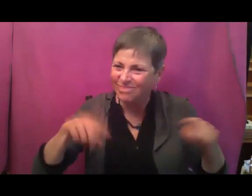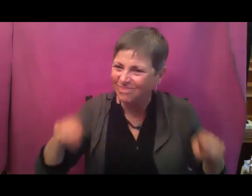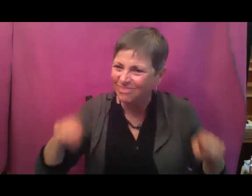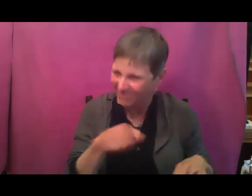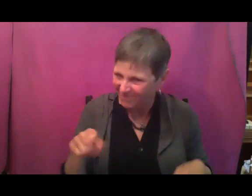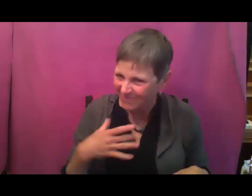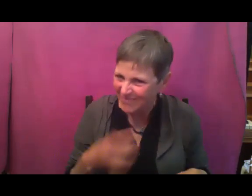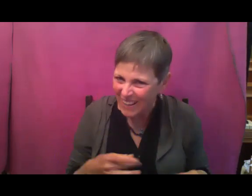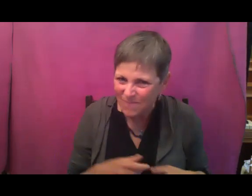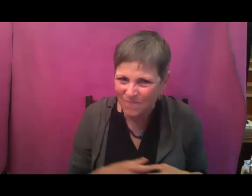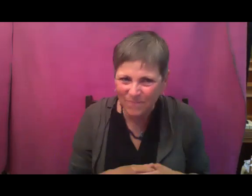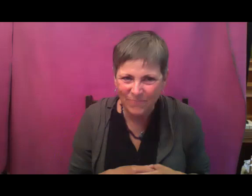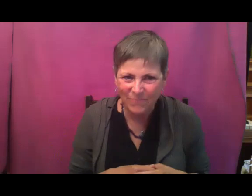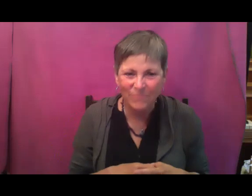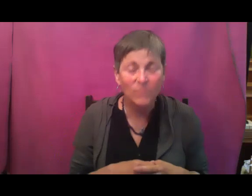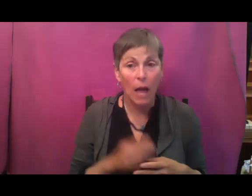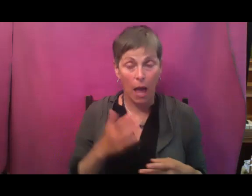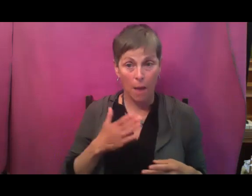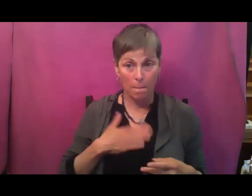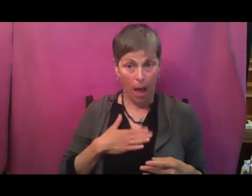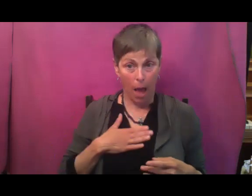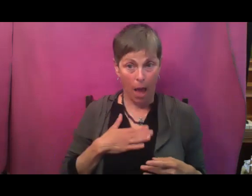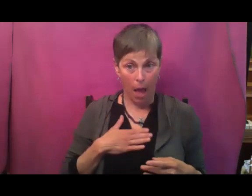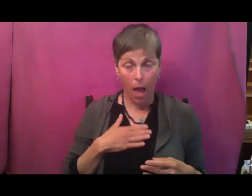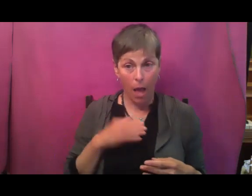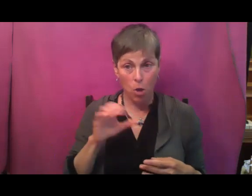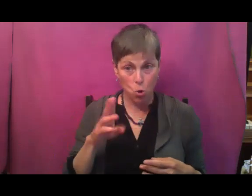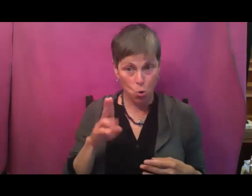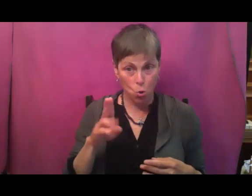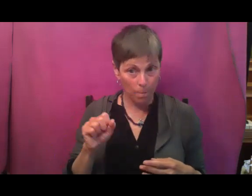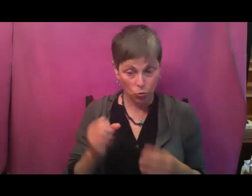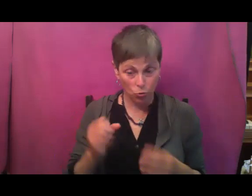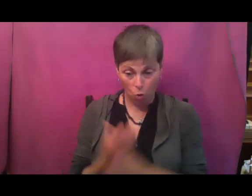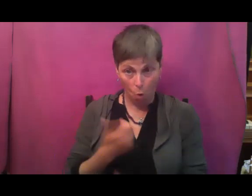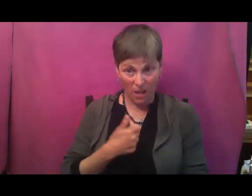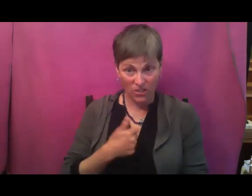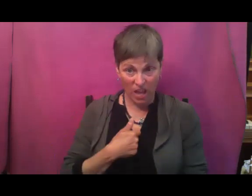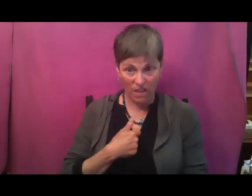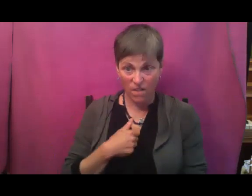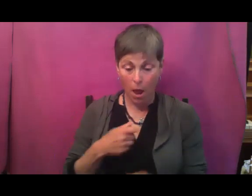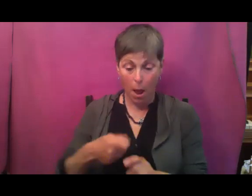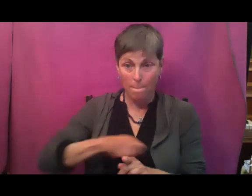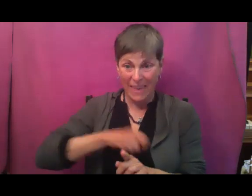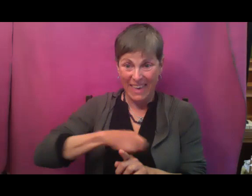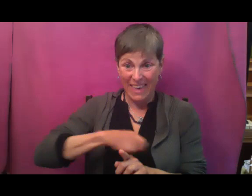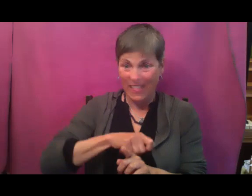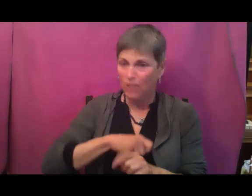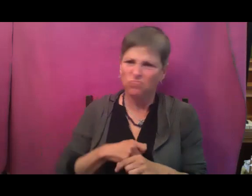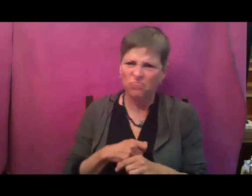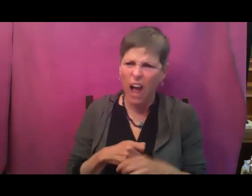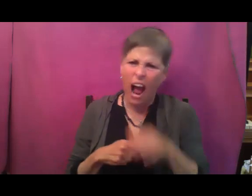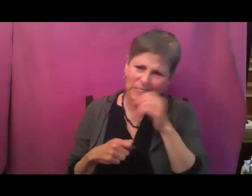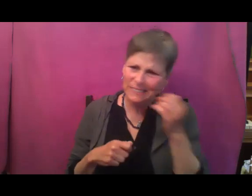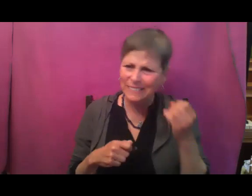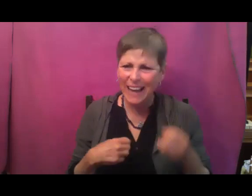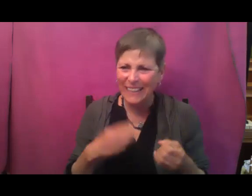never peel our homegrown cucumbers. I never find that they're that bitter. And honestly, I mean, I'm kind of one of those people that think